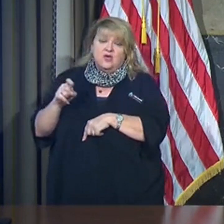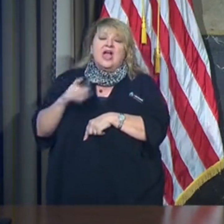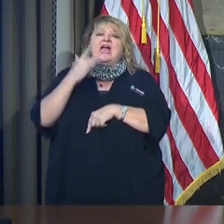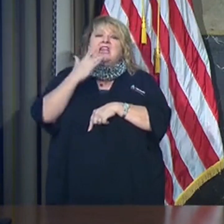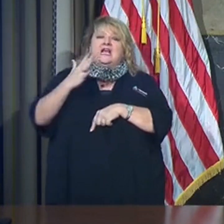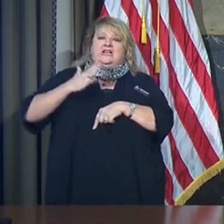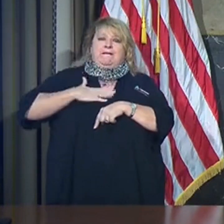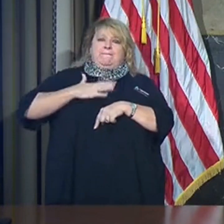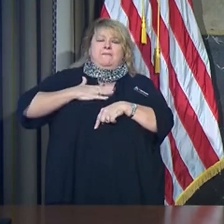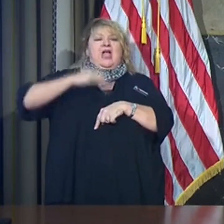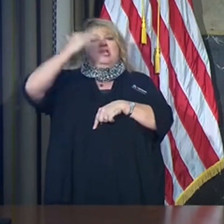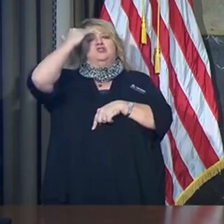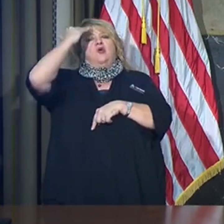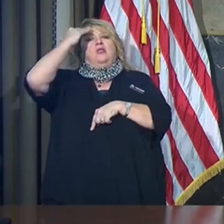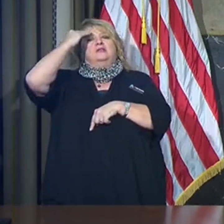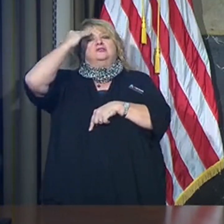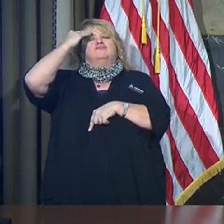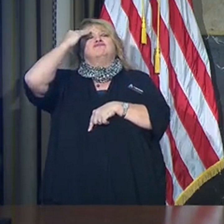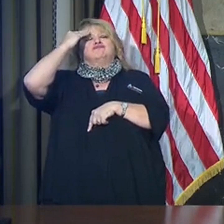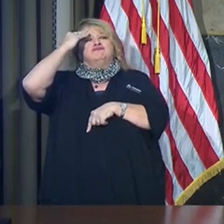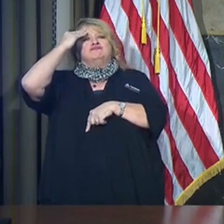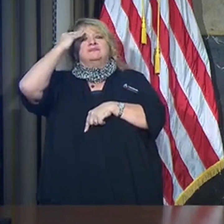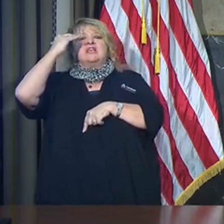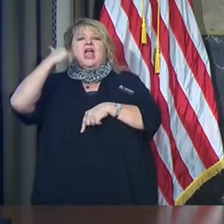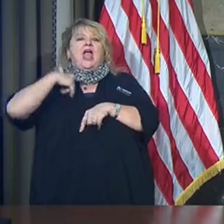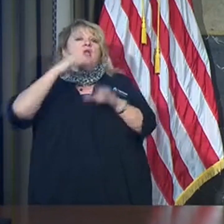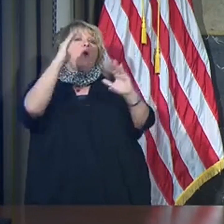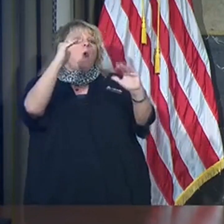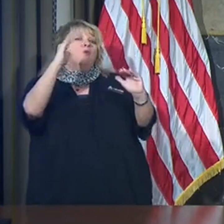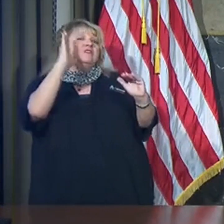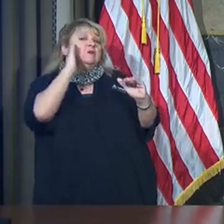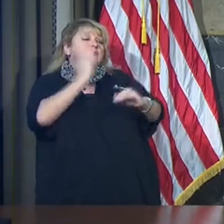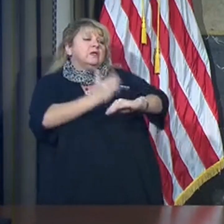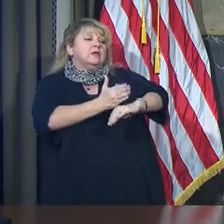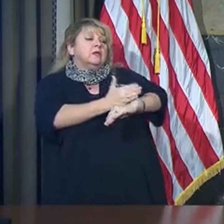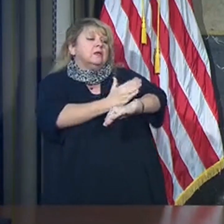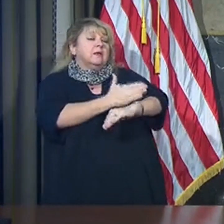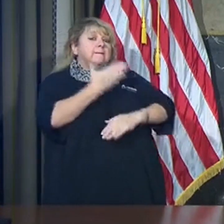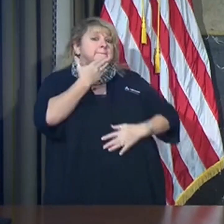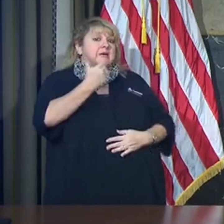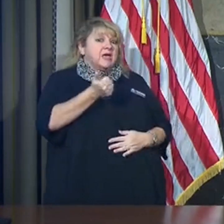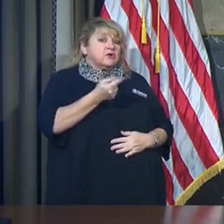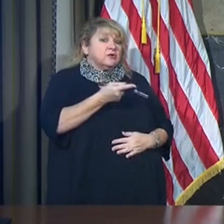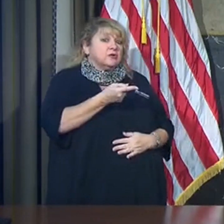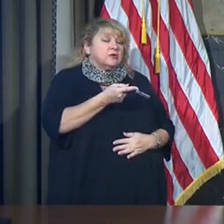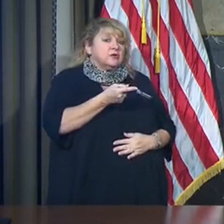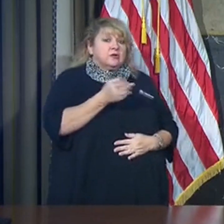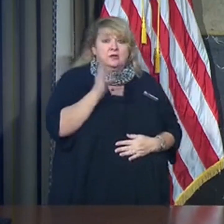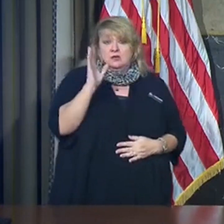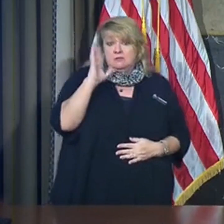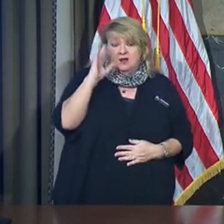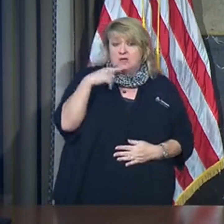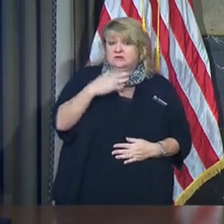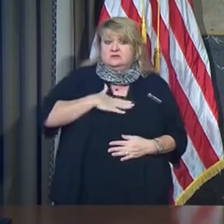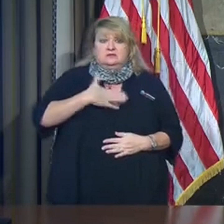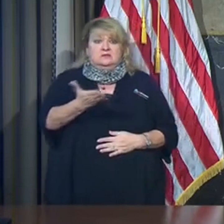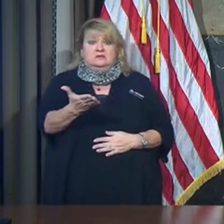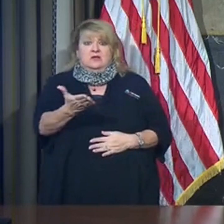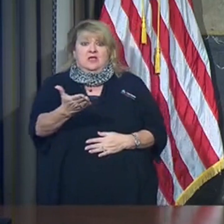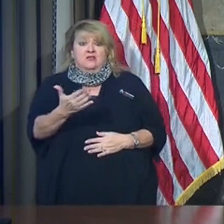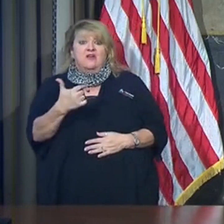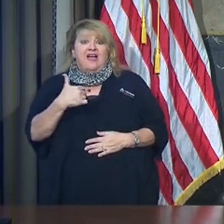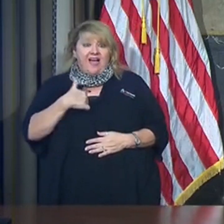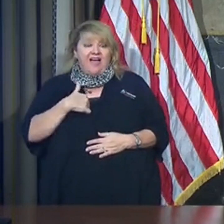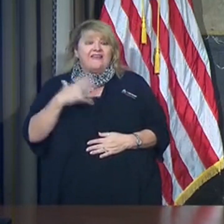knowledge to understand that I hopefully would be better. But I will be very honest and say I am not ashamed to say that I had